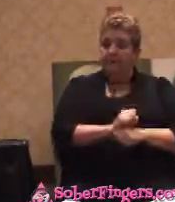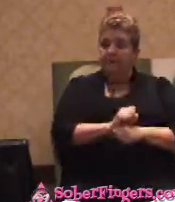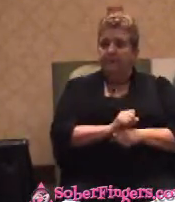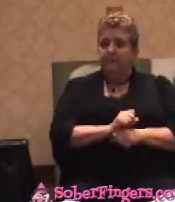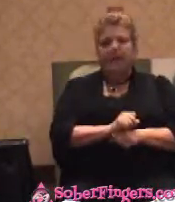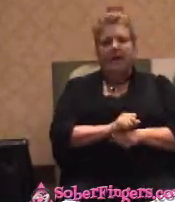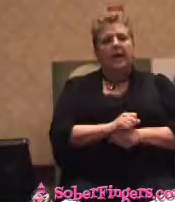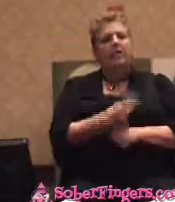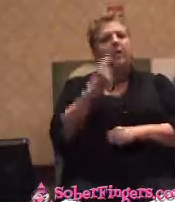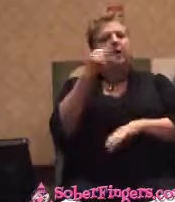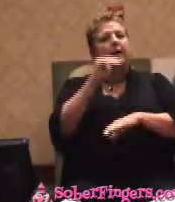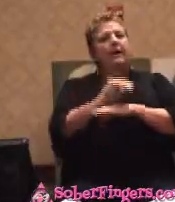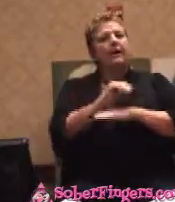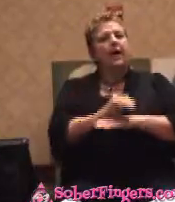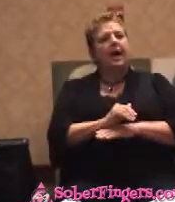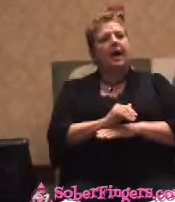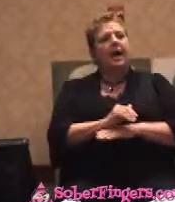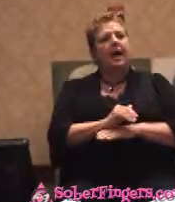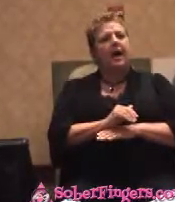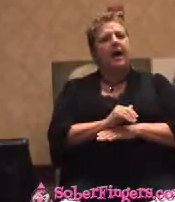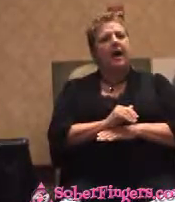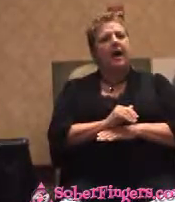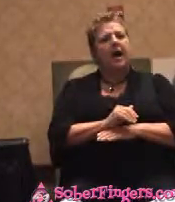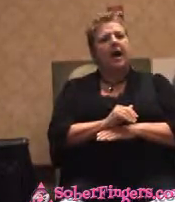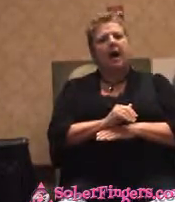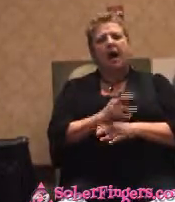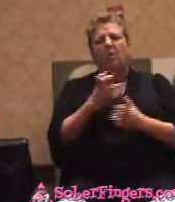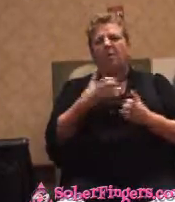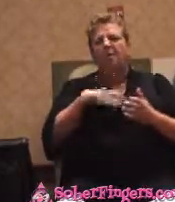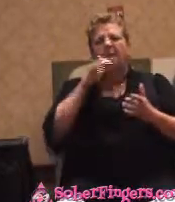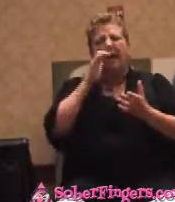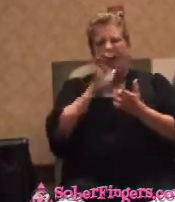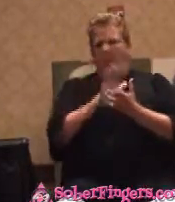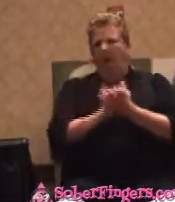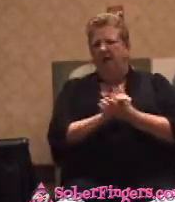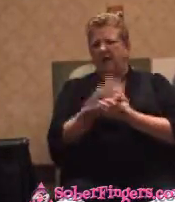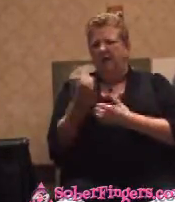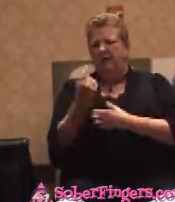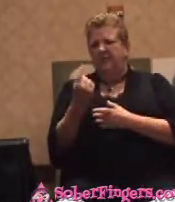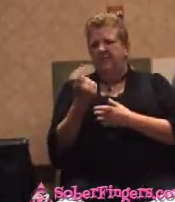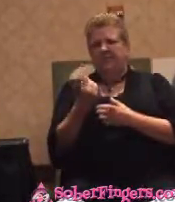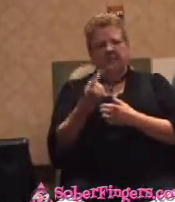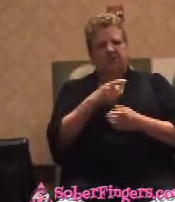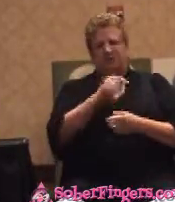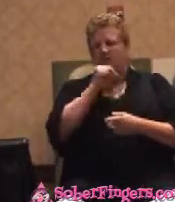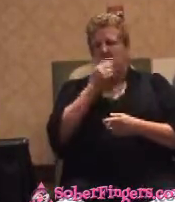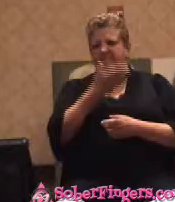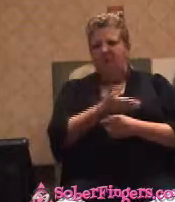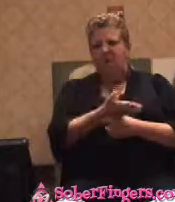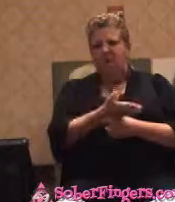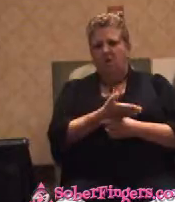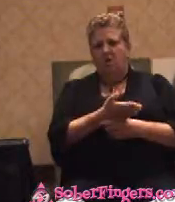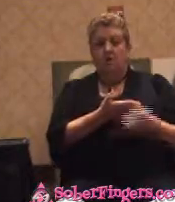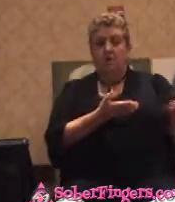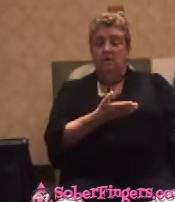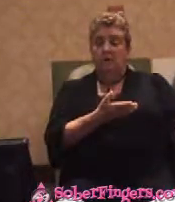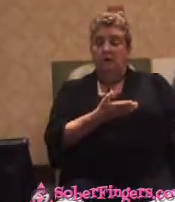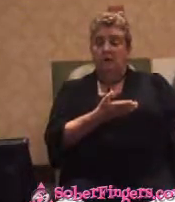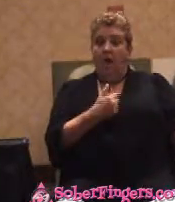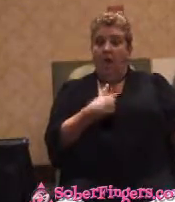wanted my wife for some reason. And she wasn't there. And that's a bad mark against her. When I want her, I want